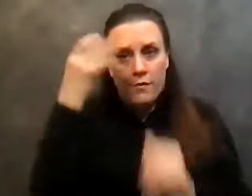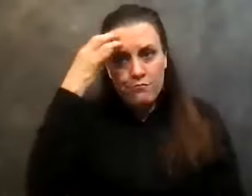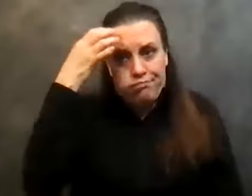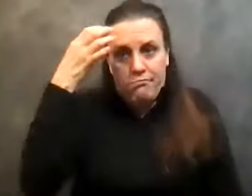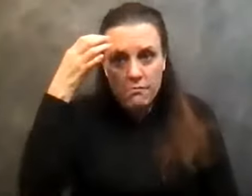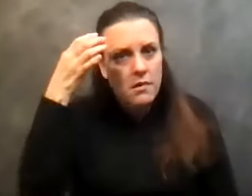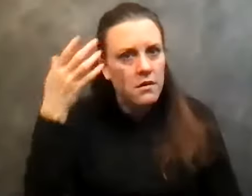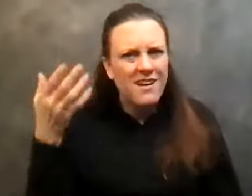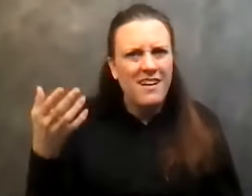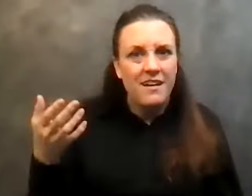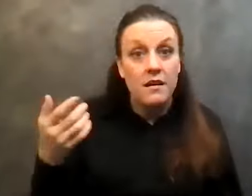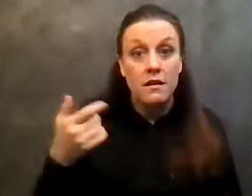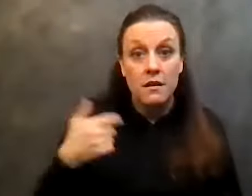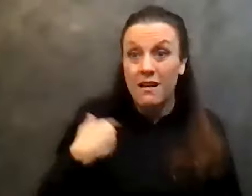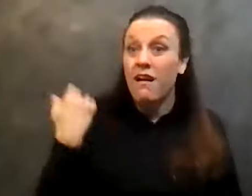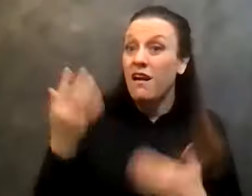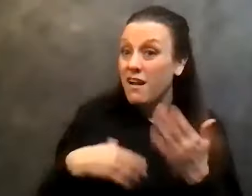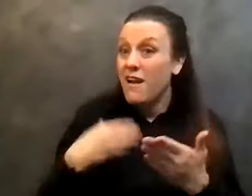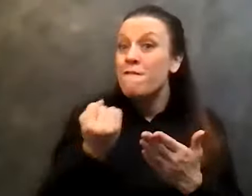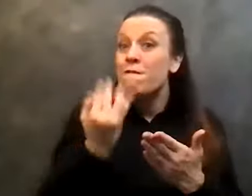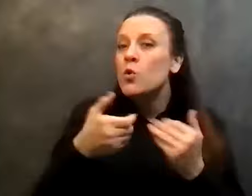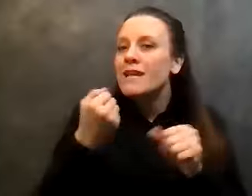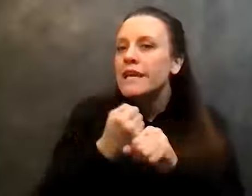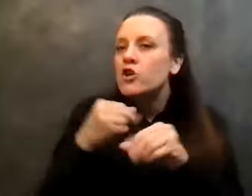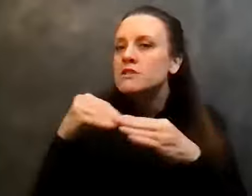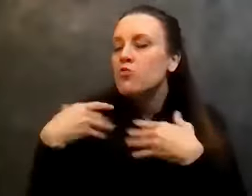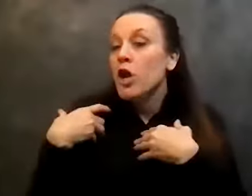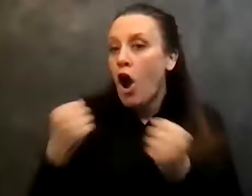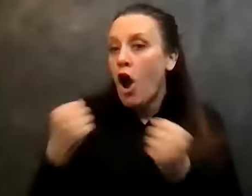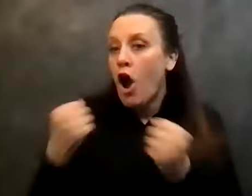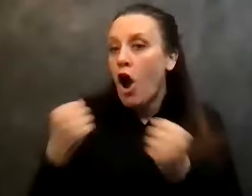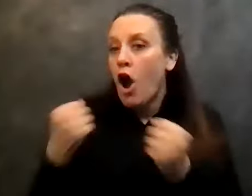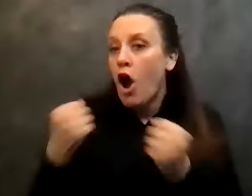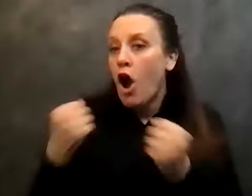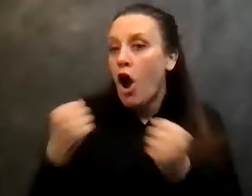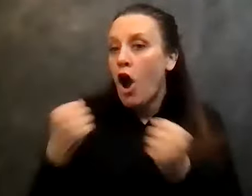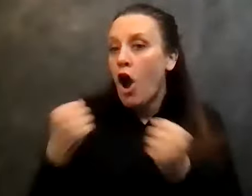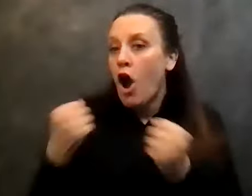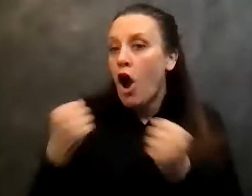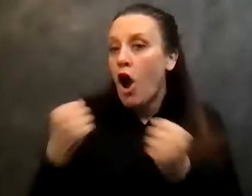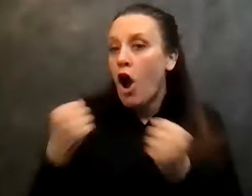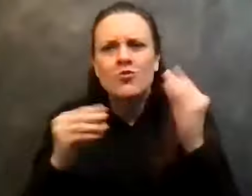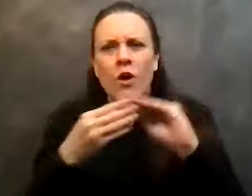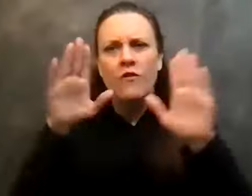couple of years into recovery and somebody, you know, I'm telling this story and somebody goes, Chris, you ever hear of throw rugs?